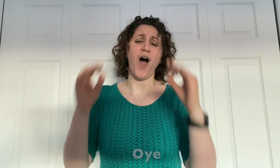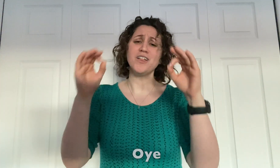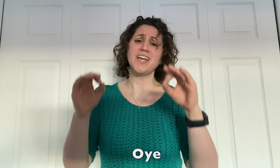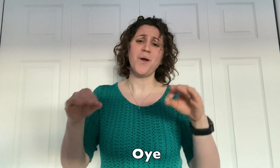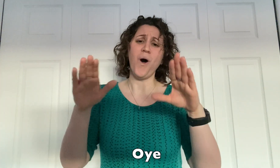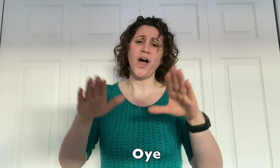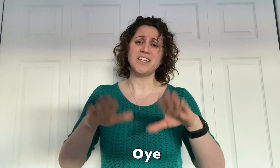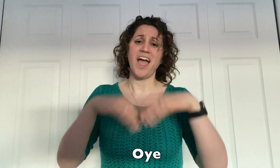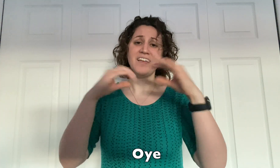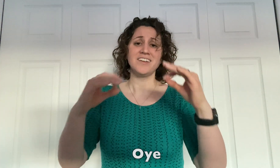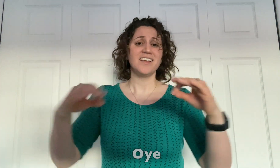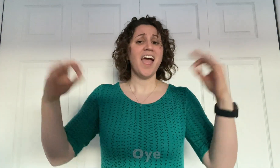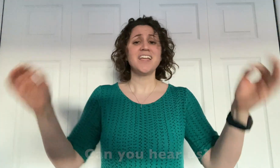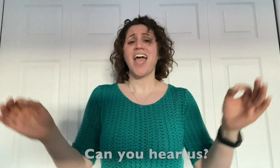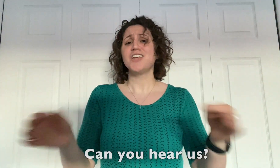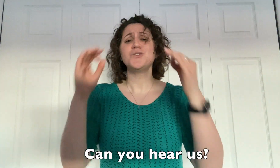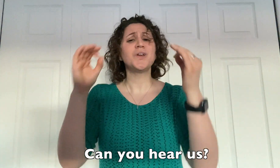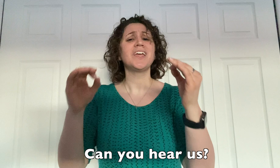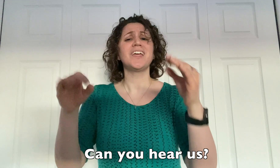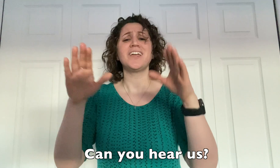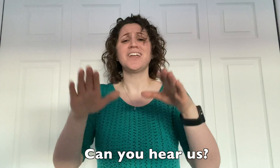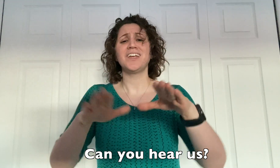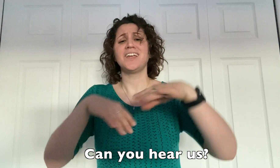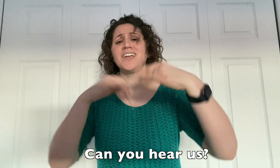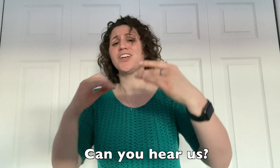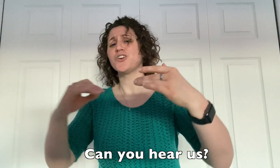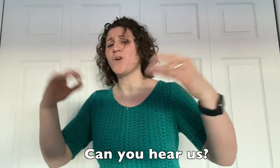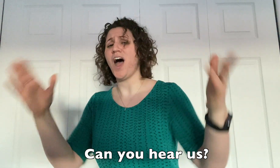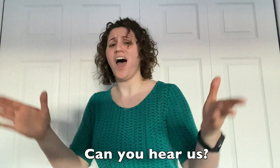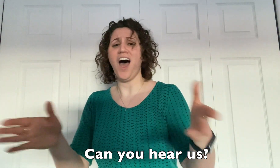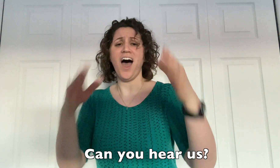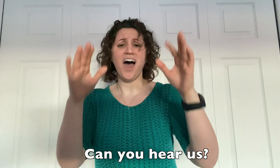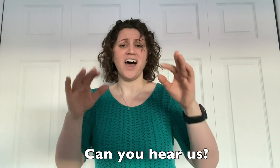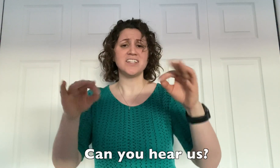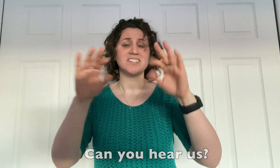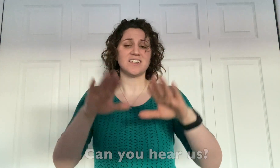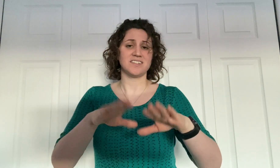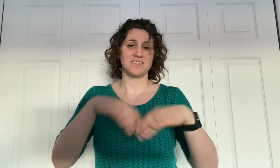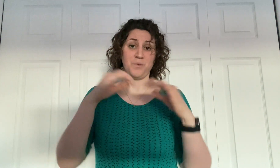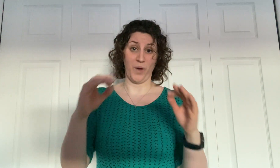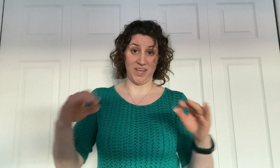hear them calling? Oye, can you hear us?